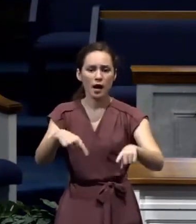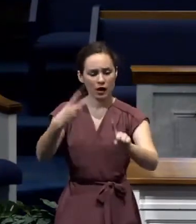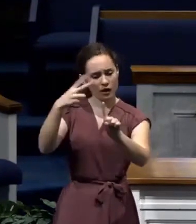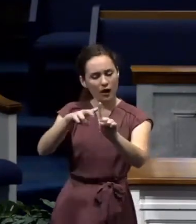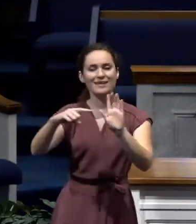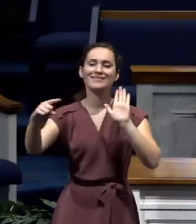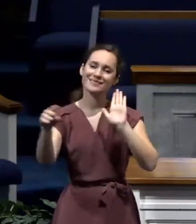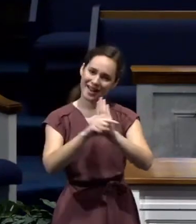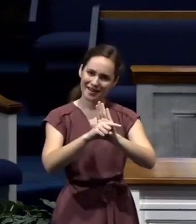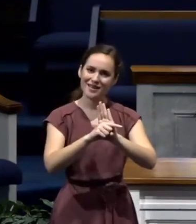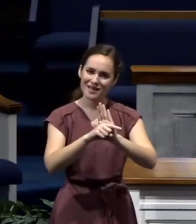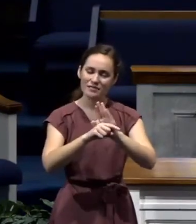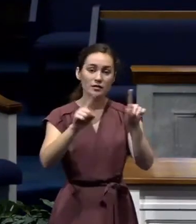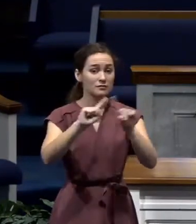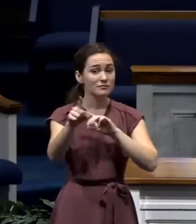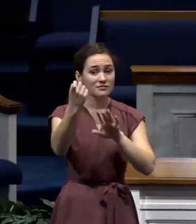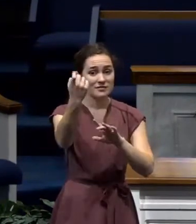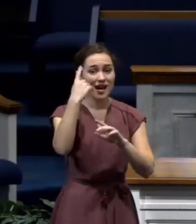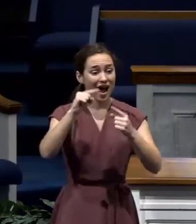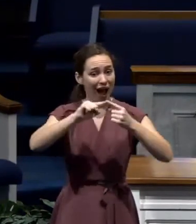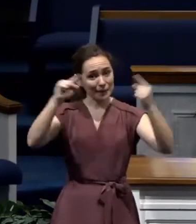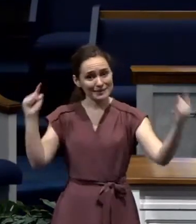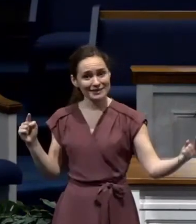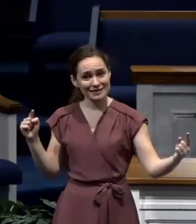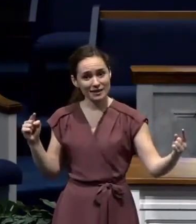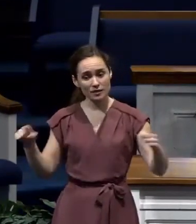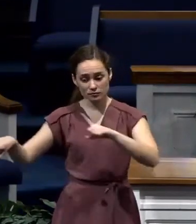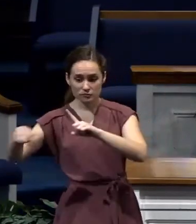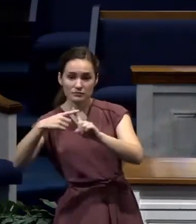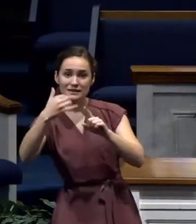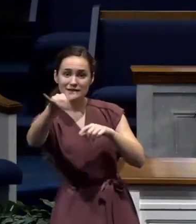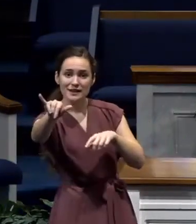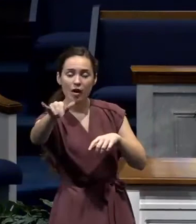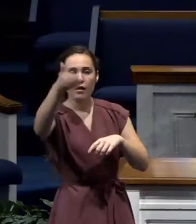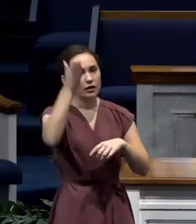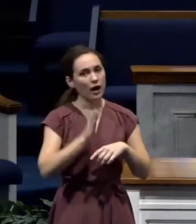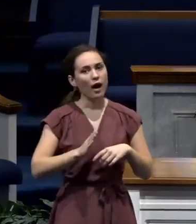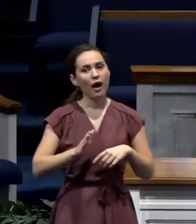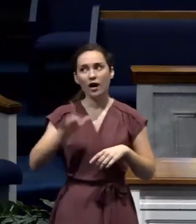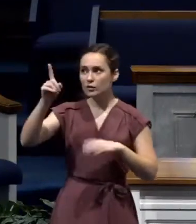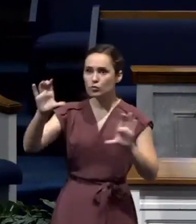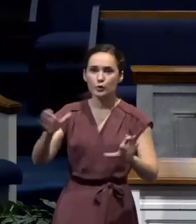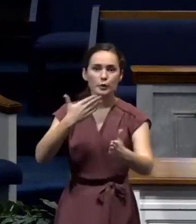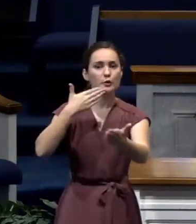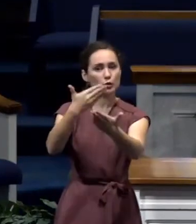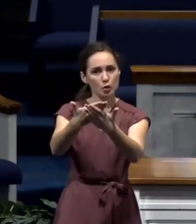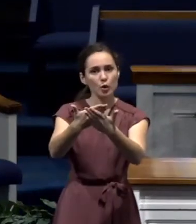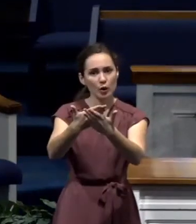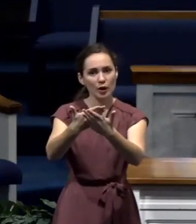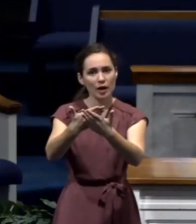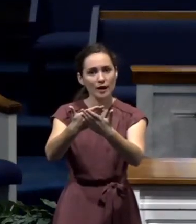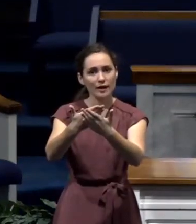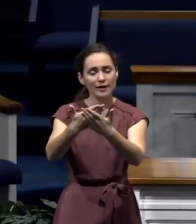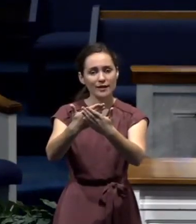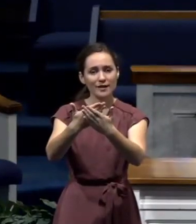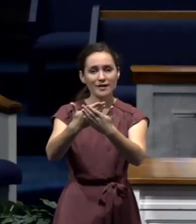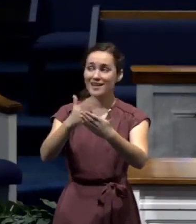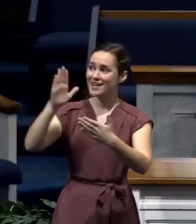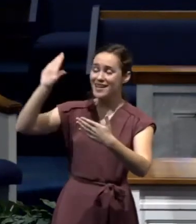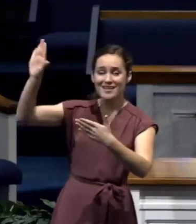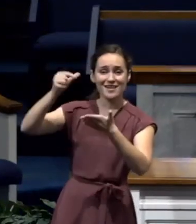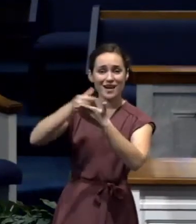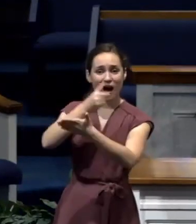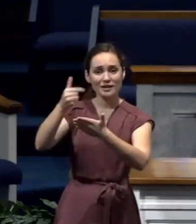when in fact, it's the opposite. God's doing a lot of good things. And God is actually advancing the